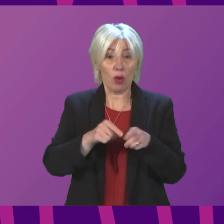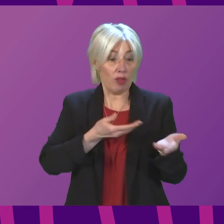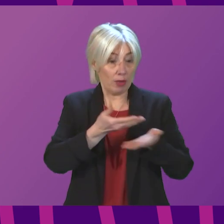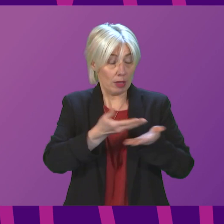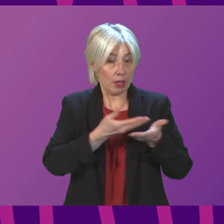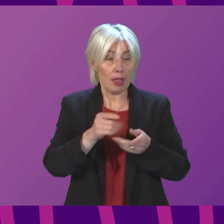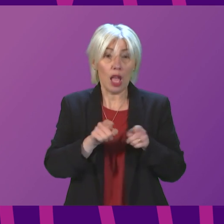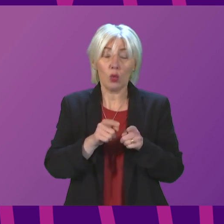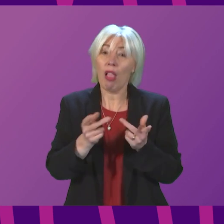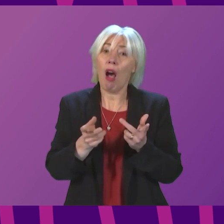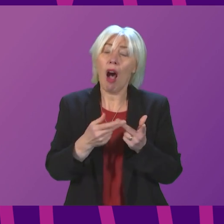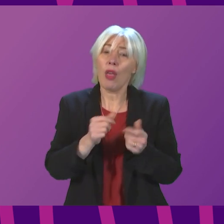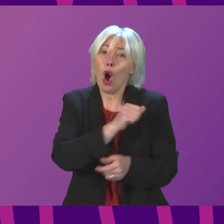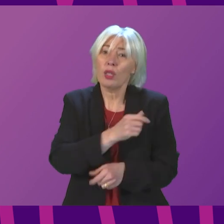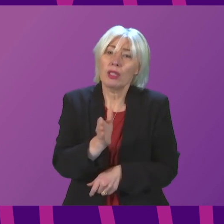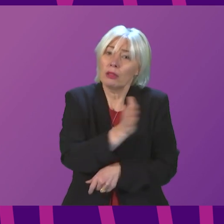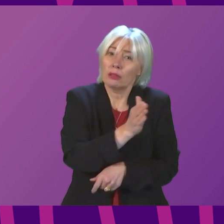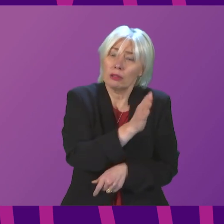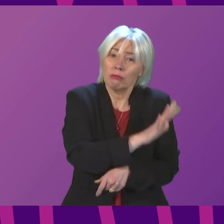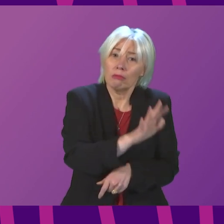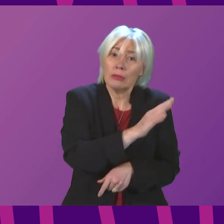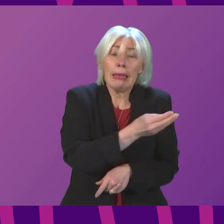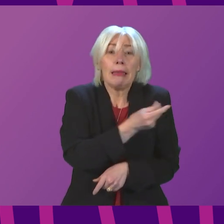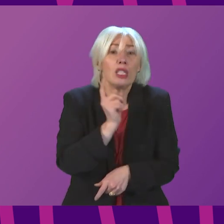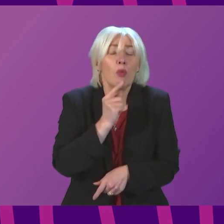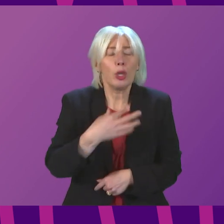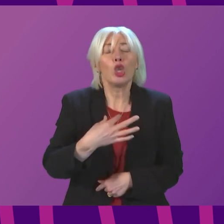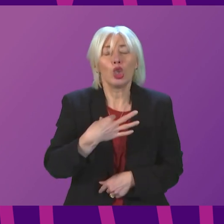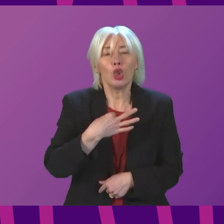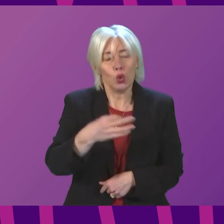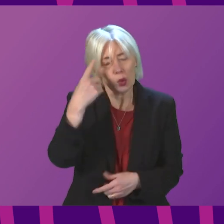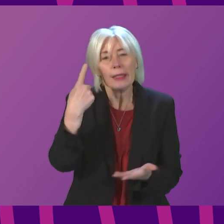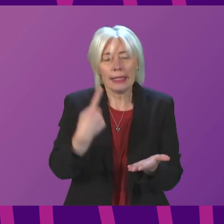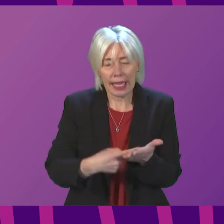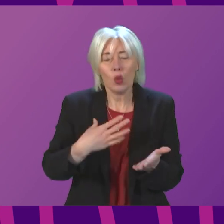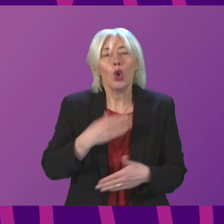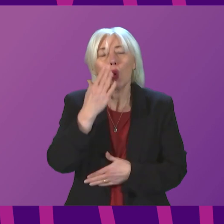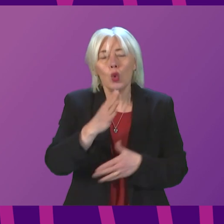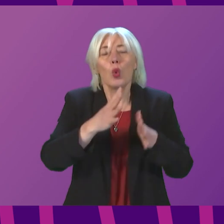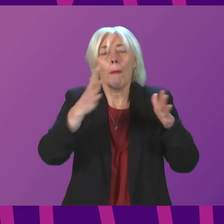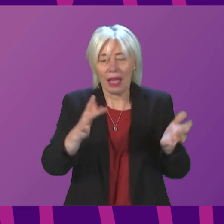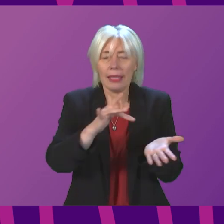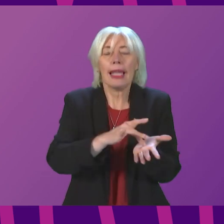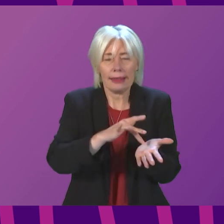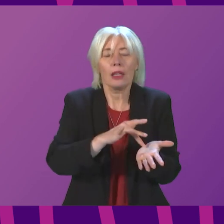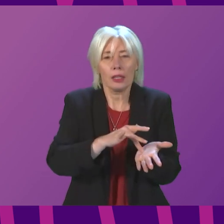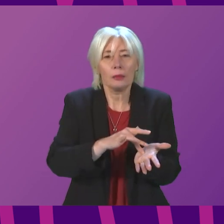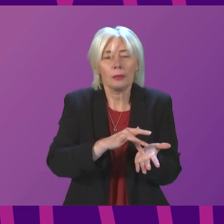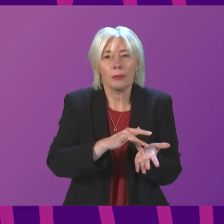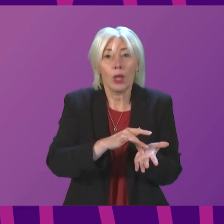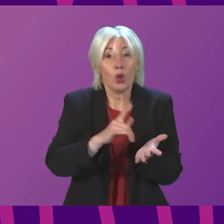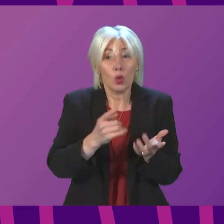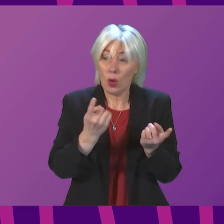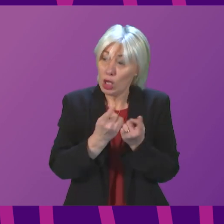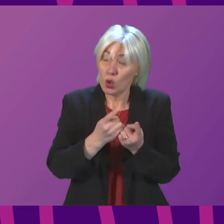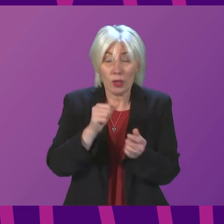Vale of Leaven and Inverclyde in the past, there are some women who choose to go to bigger centres. So, these are issues that are